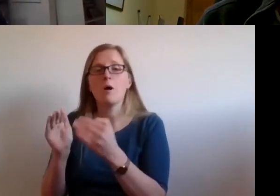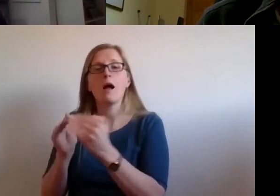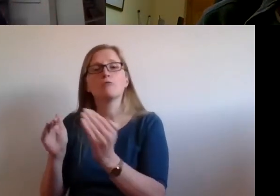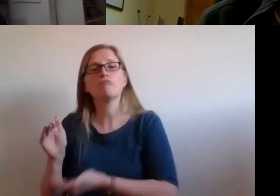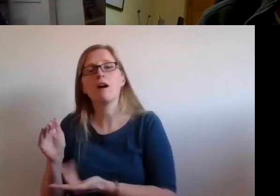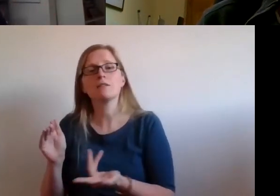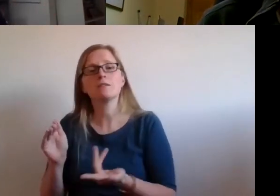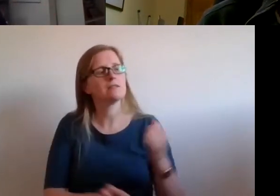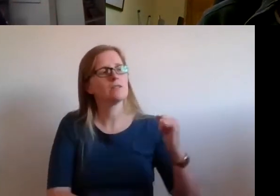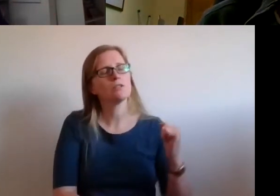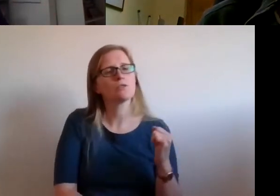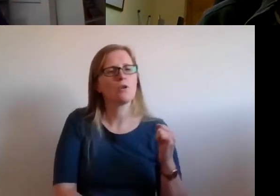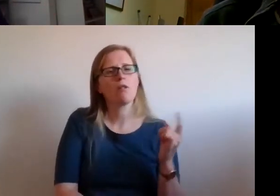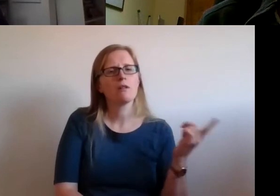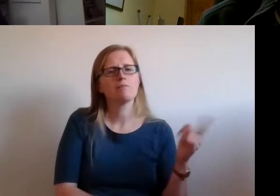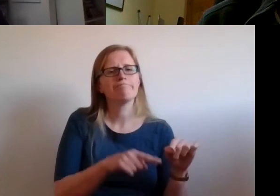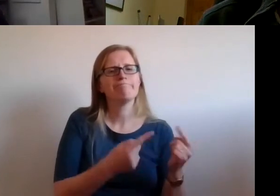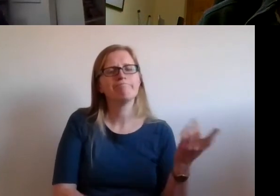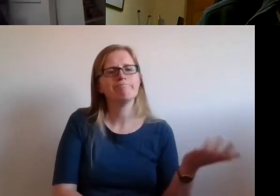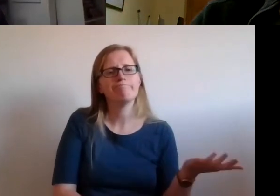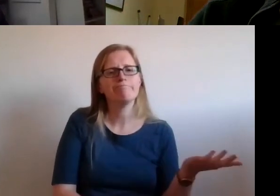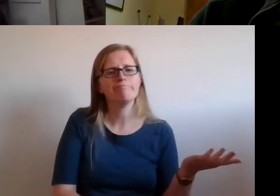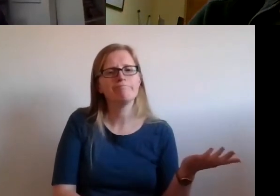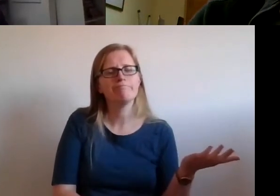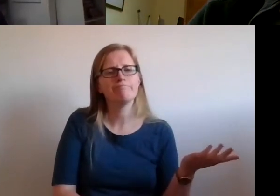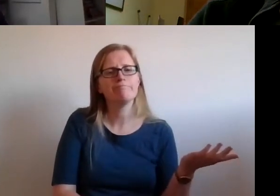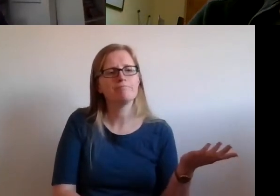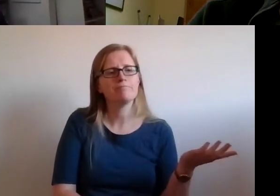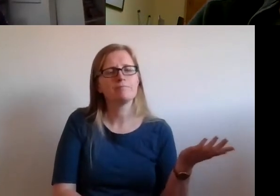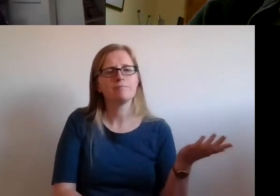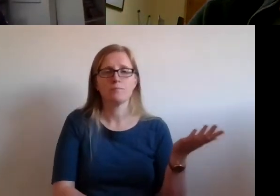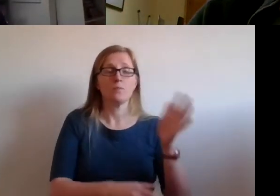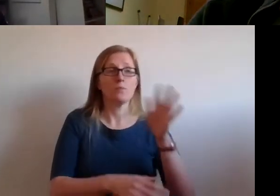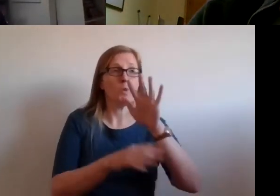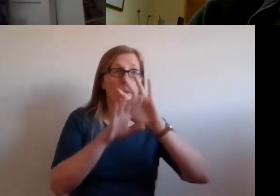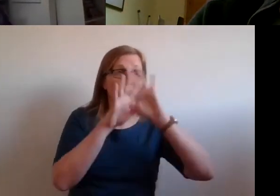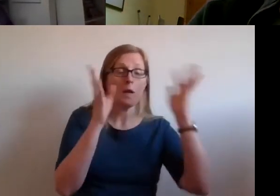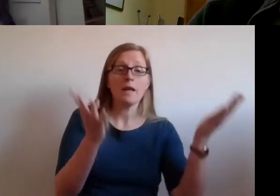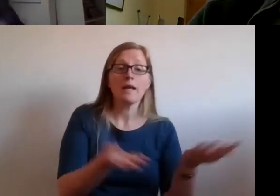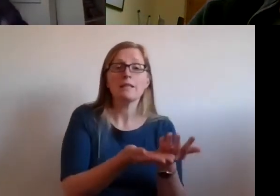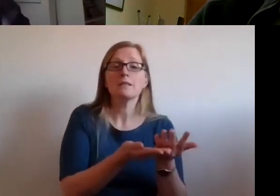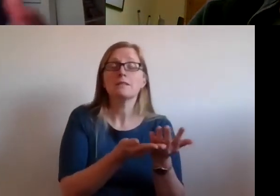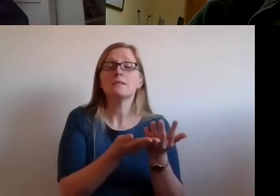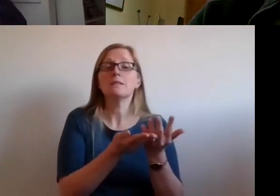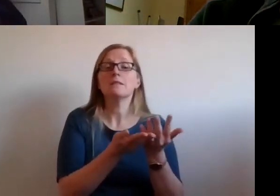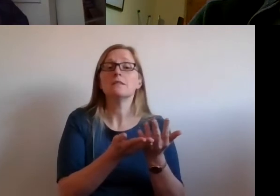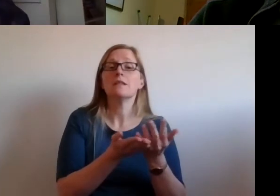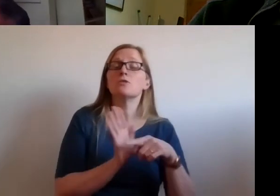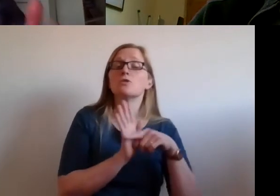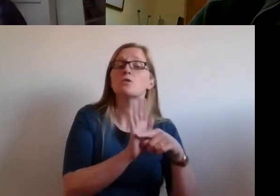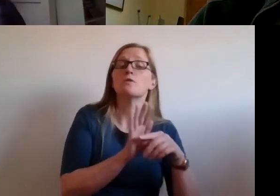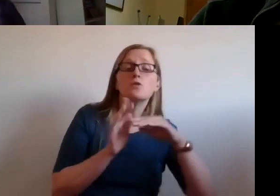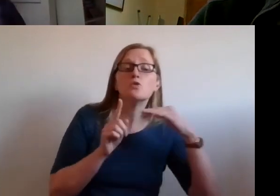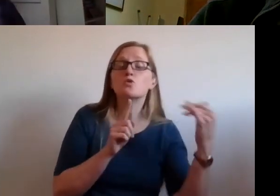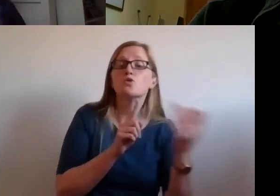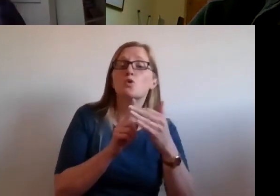Whereas in Scotland, we are, you know, we're incorporating the International Covenant on Economic, Social and Cultural Rights, within which there